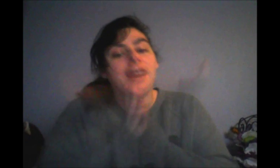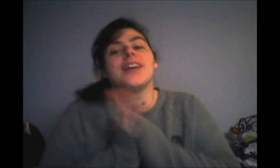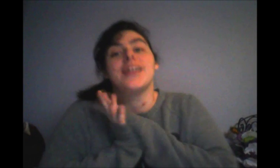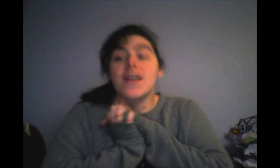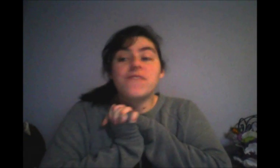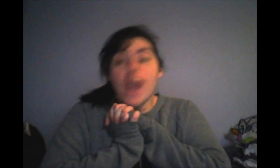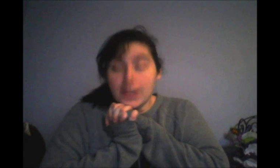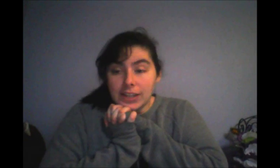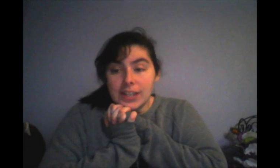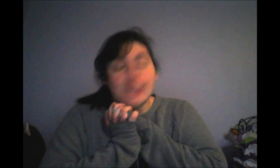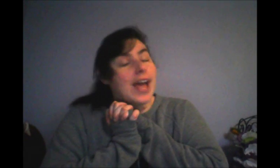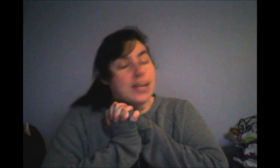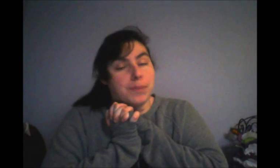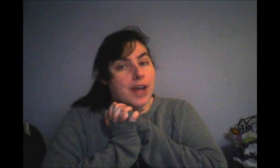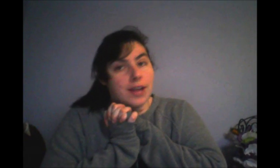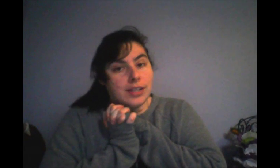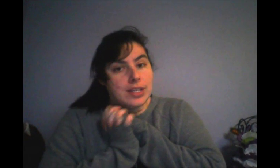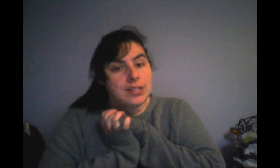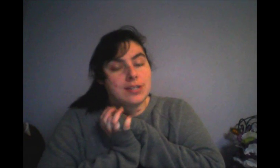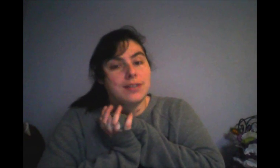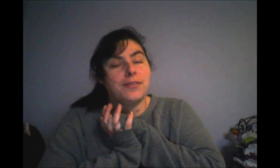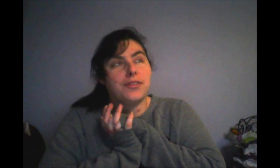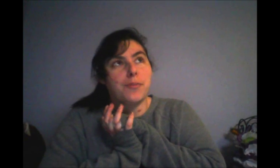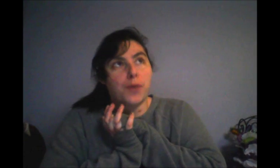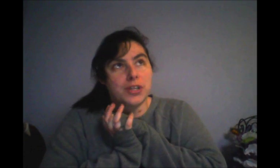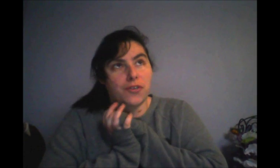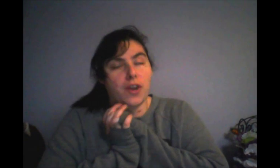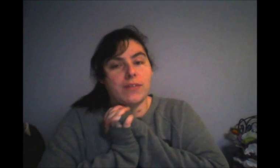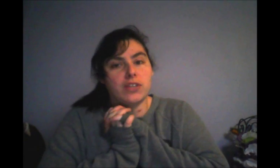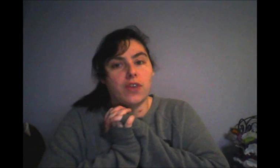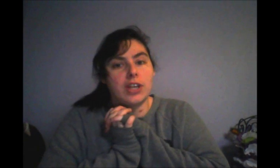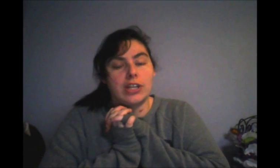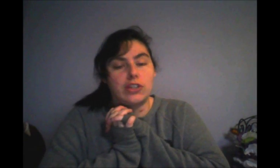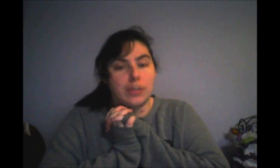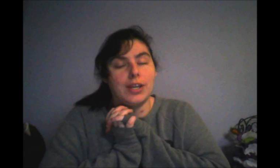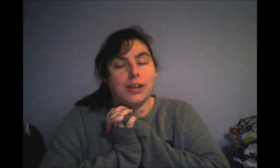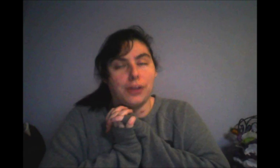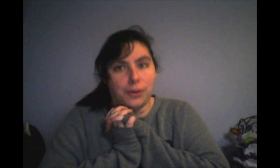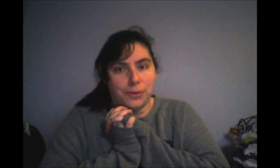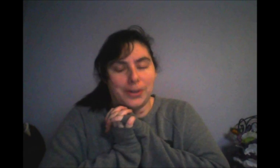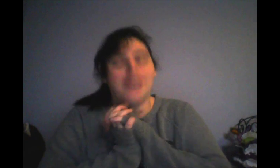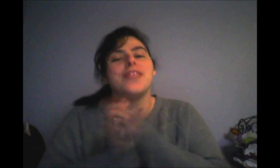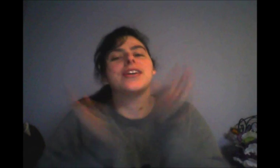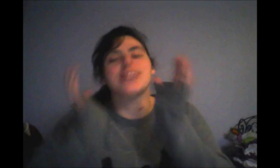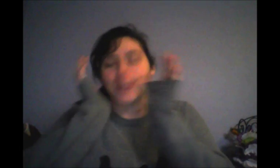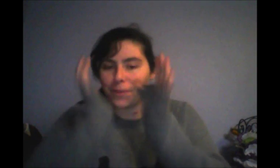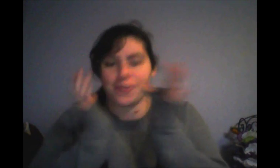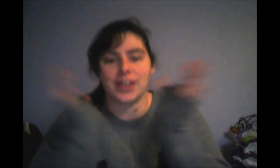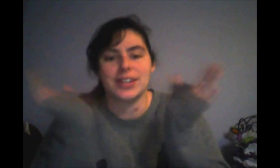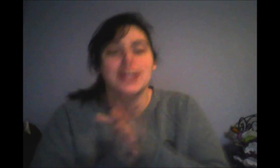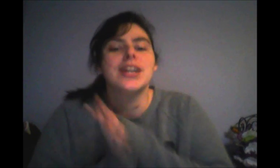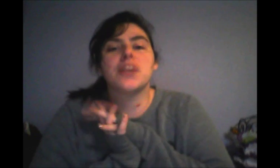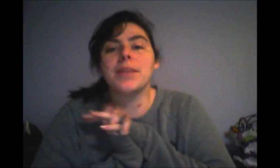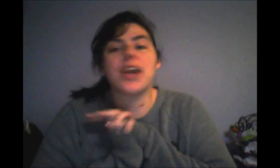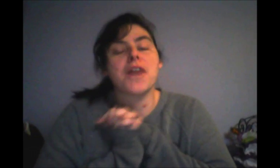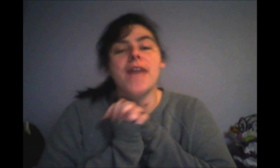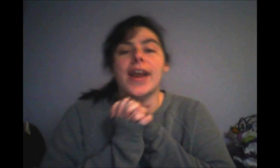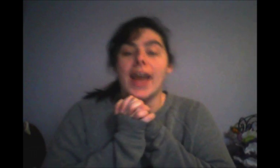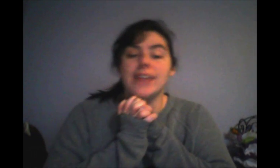Then finally, last but not least, the boys of Craving Strange and Jimmy alone. This ought to be great. Jimmy Garavac has a